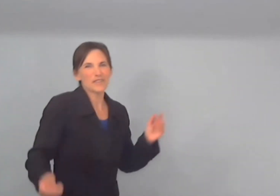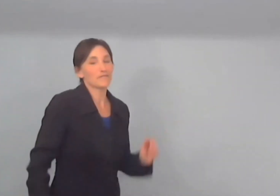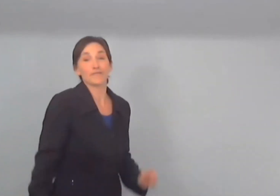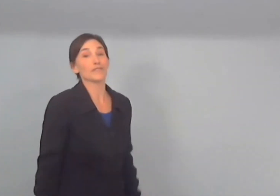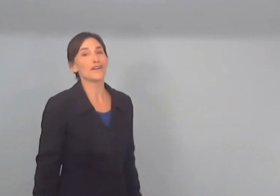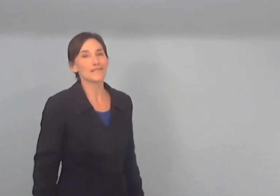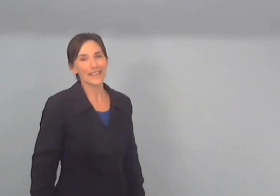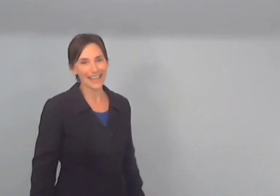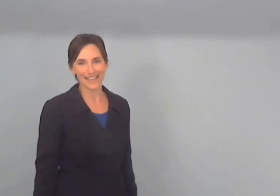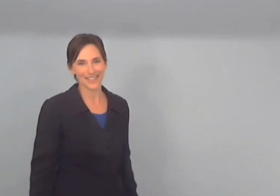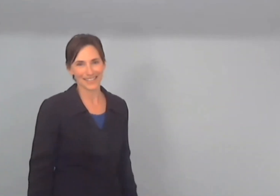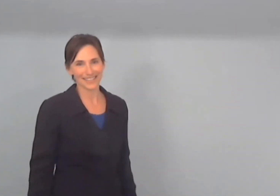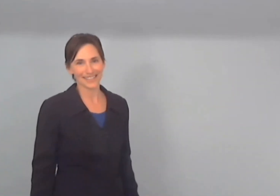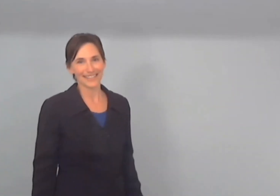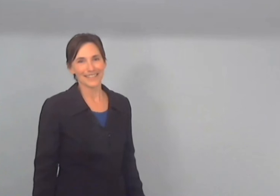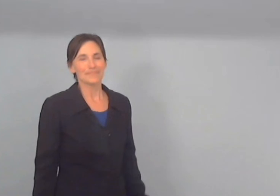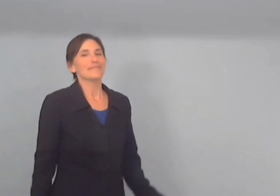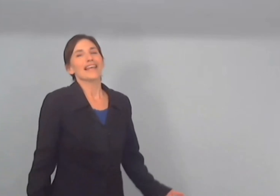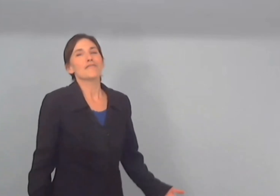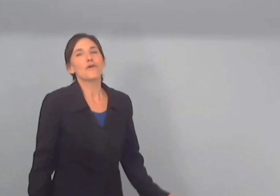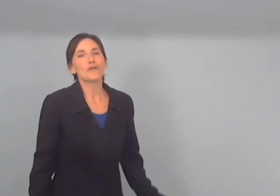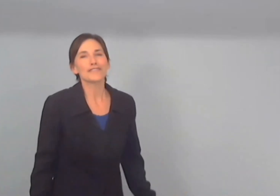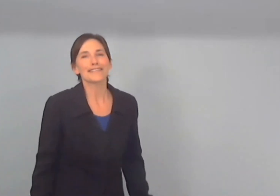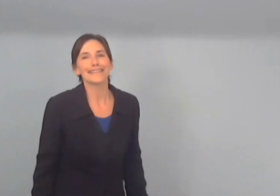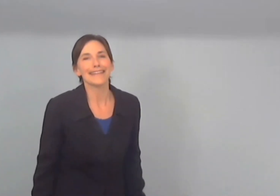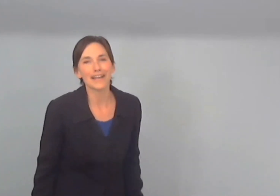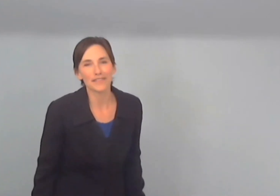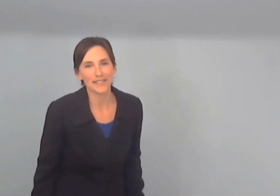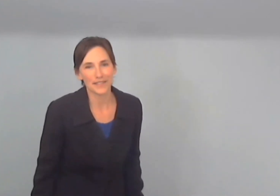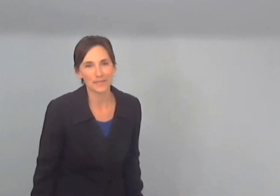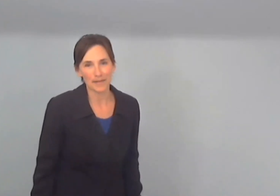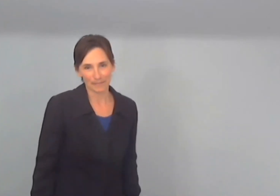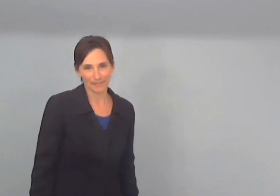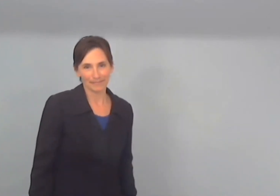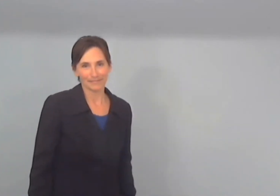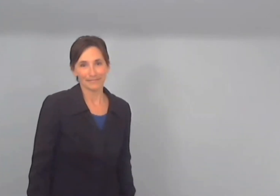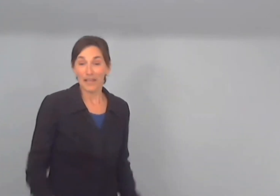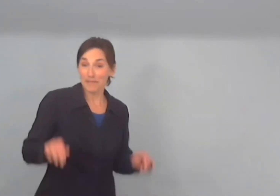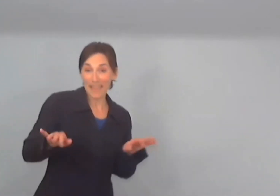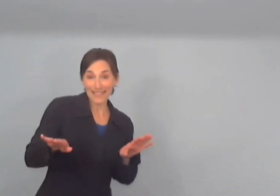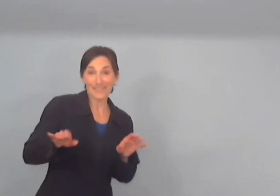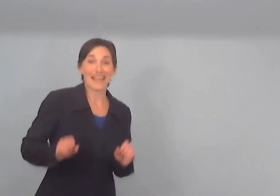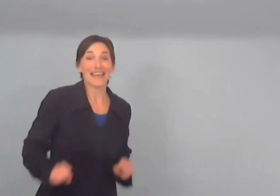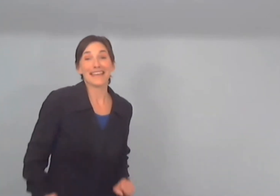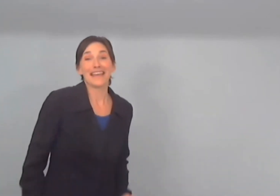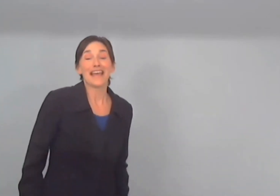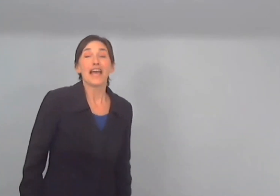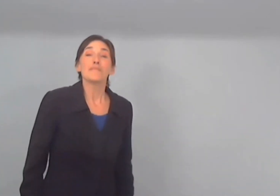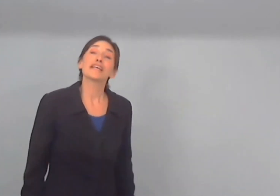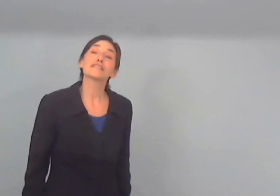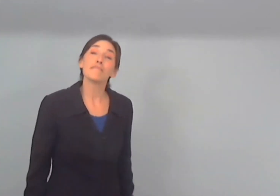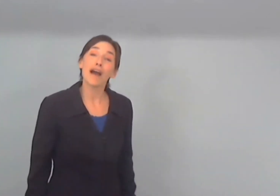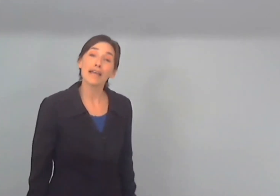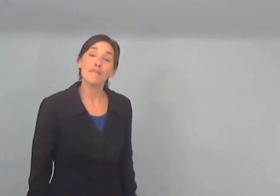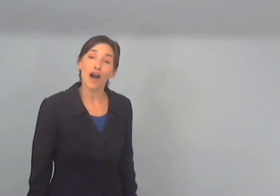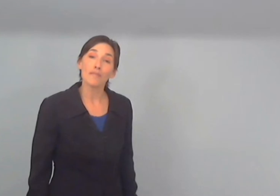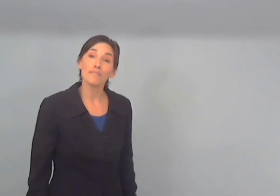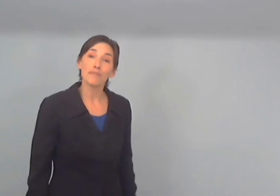Florida vacation of course none of us could swim but that's okay because my mom bought